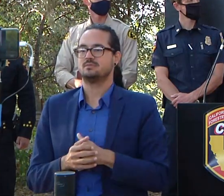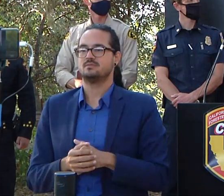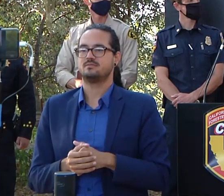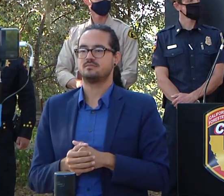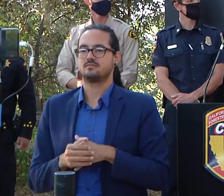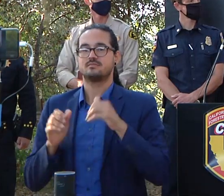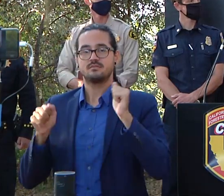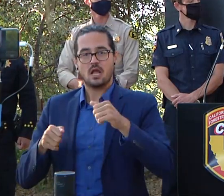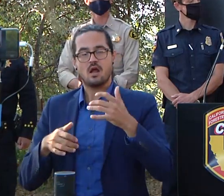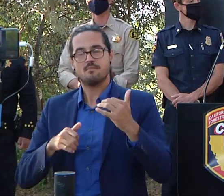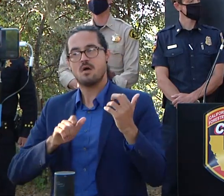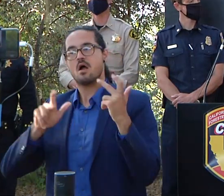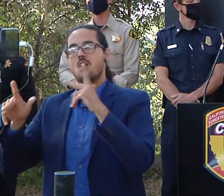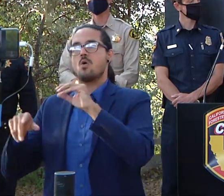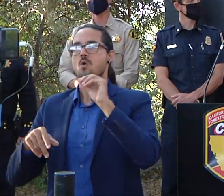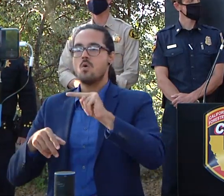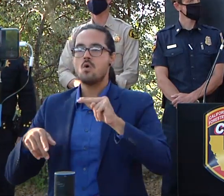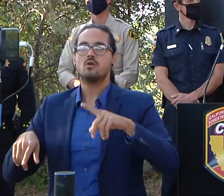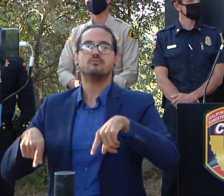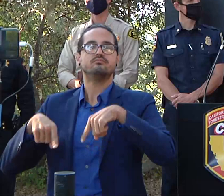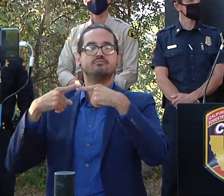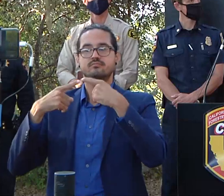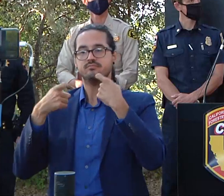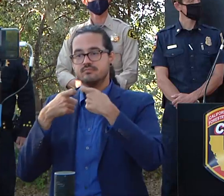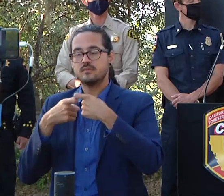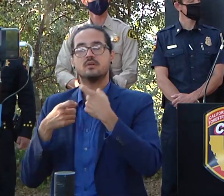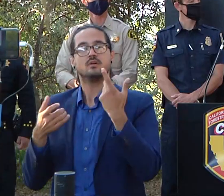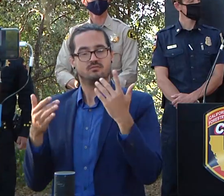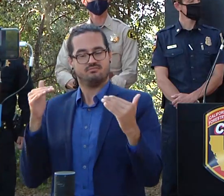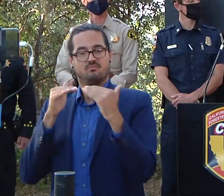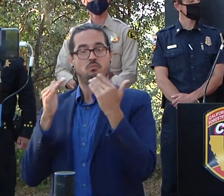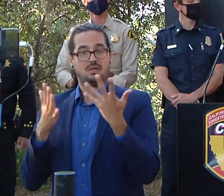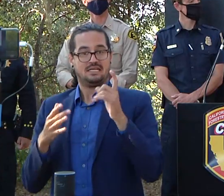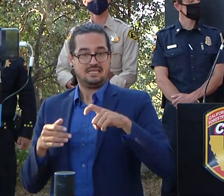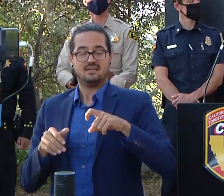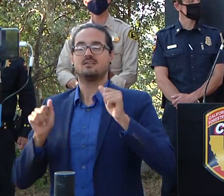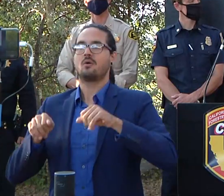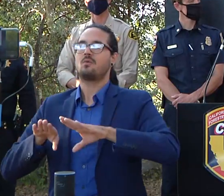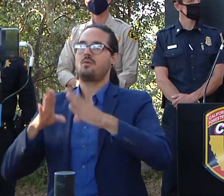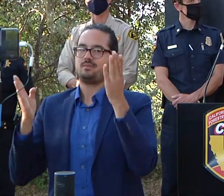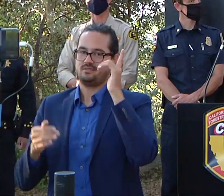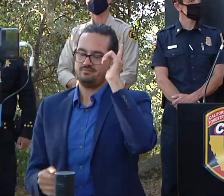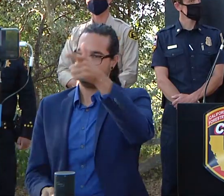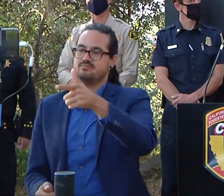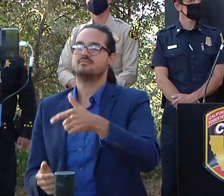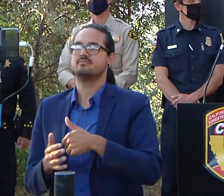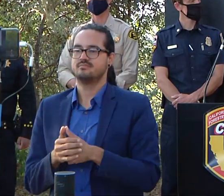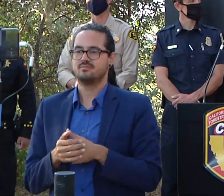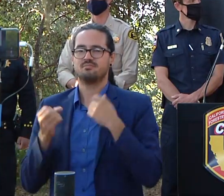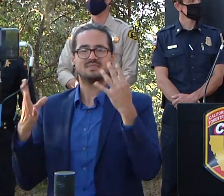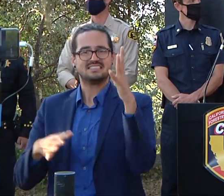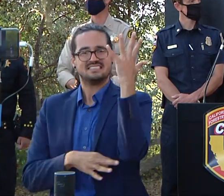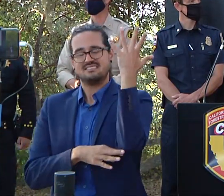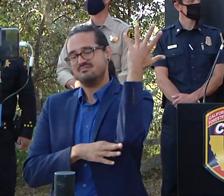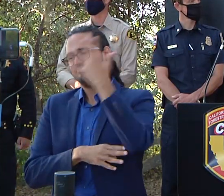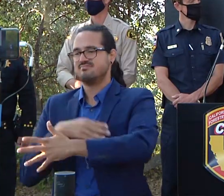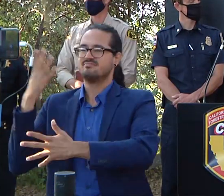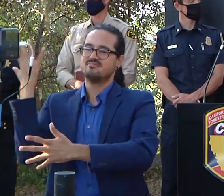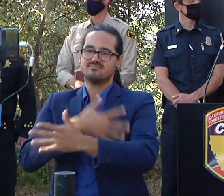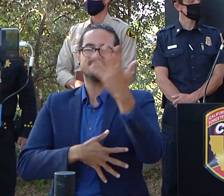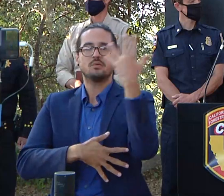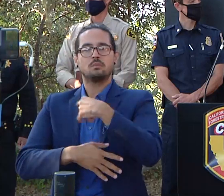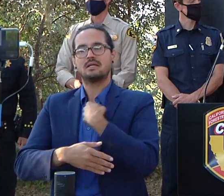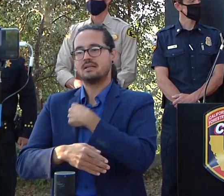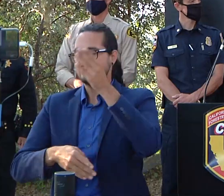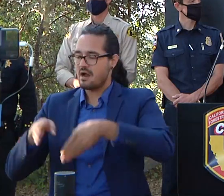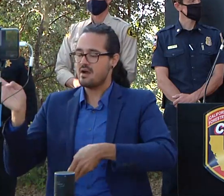ongoing and will be an ongoing effort a lot of downed uh trees and and even though we go through an area and clear it we tend to have to go back